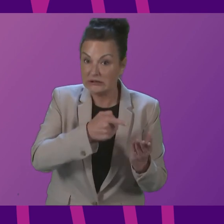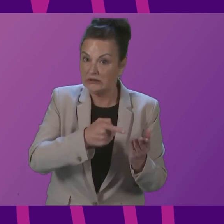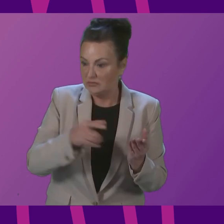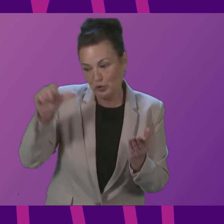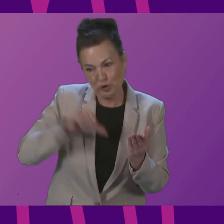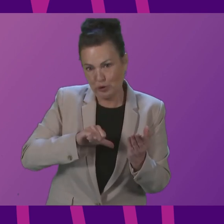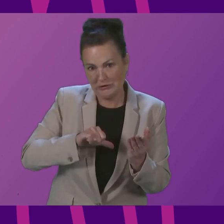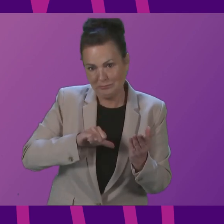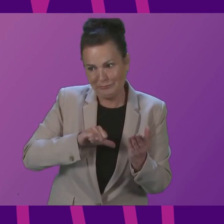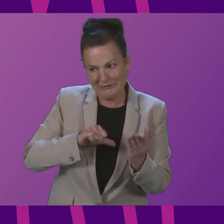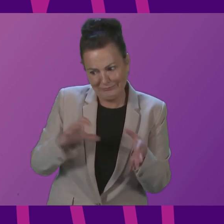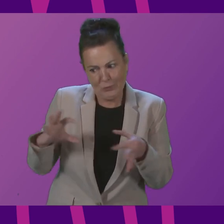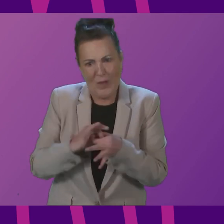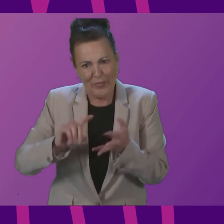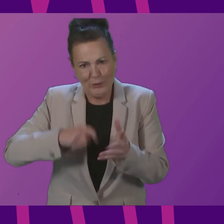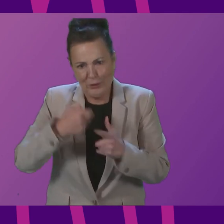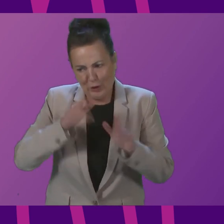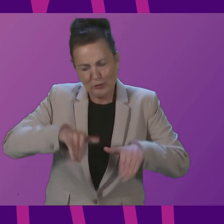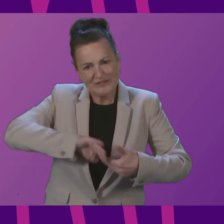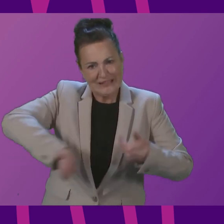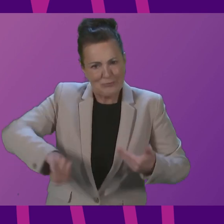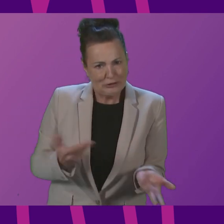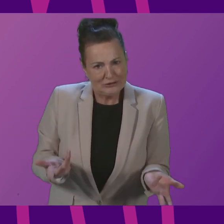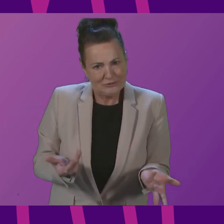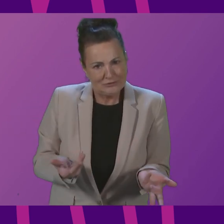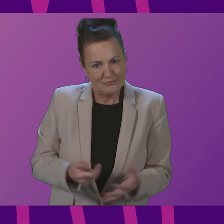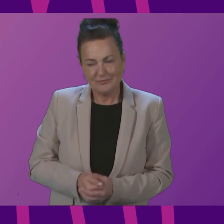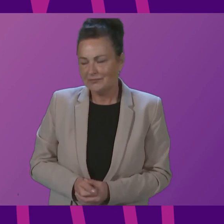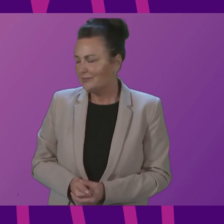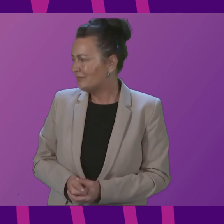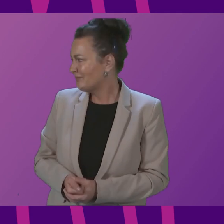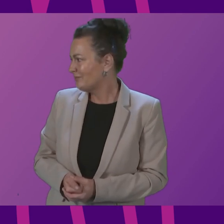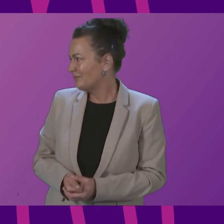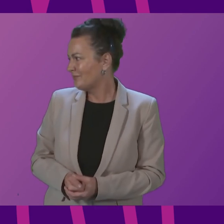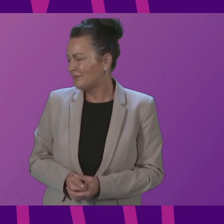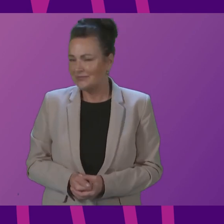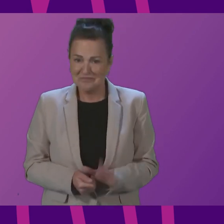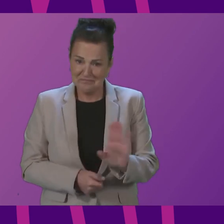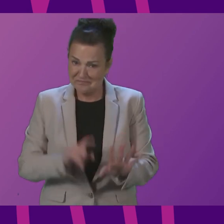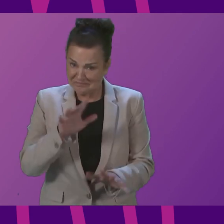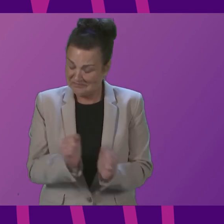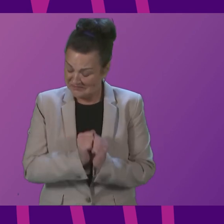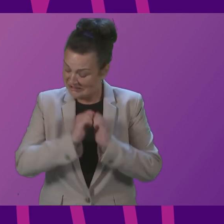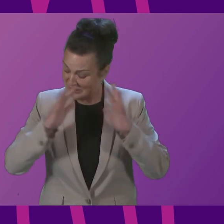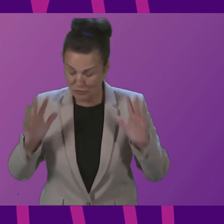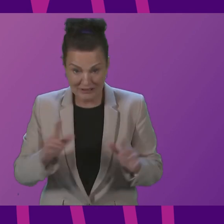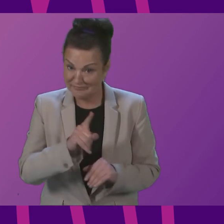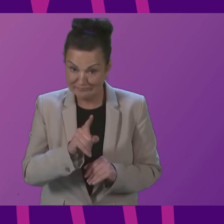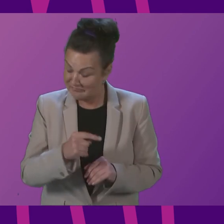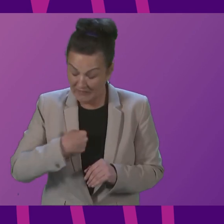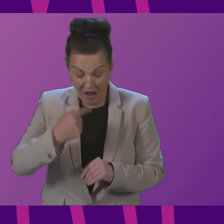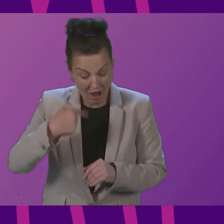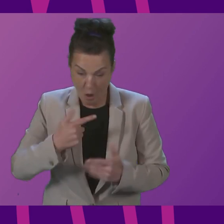No I don't agree with that point There is obviously a lot of very hard work going on to ensure that the census is